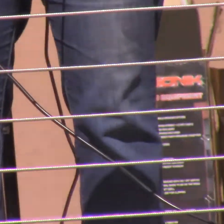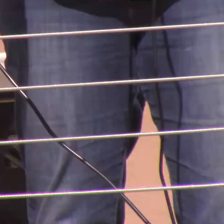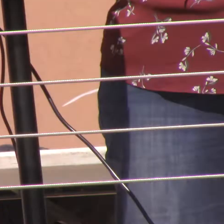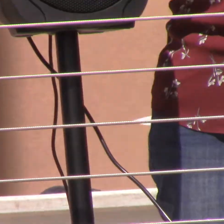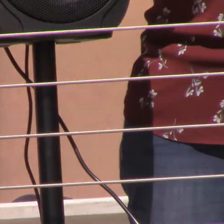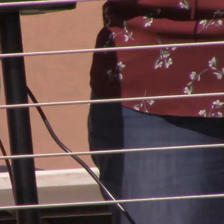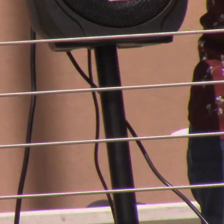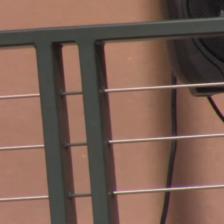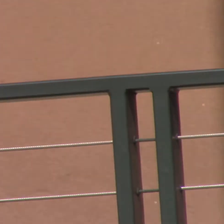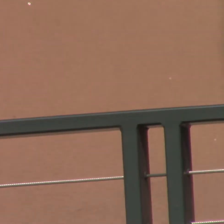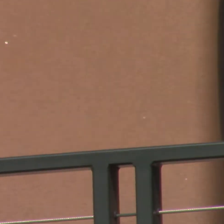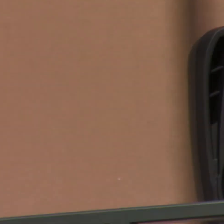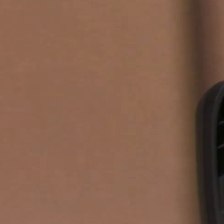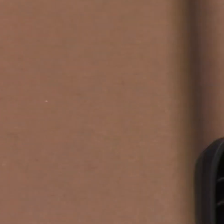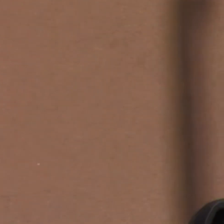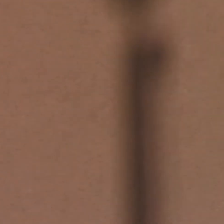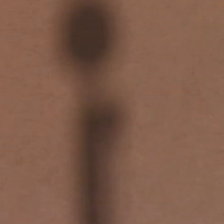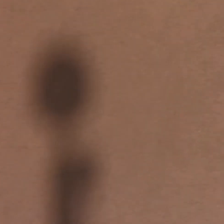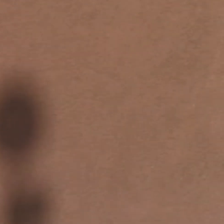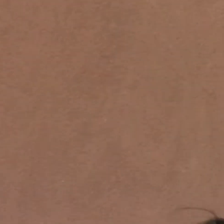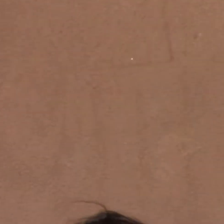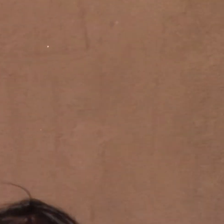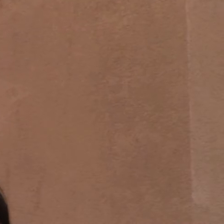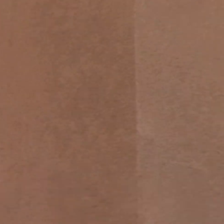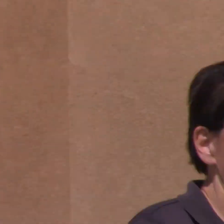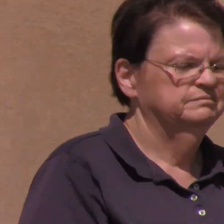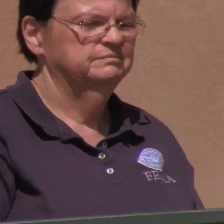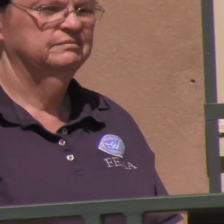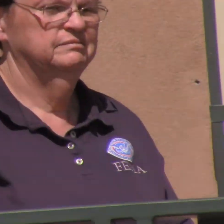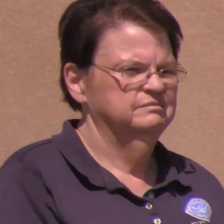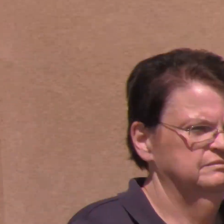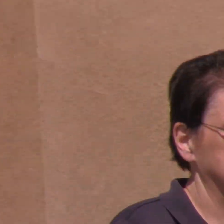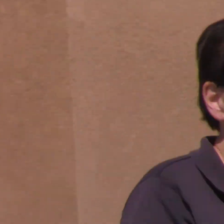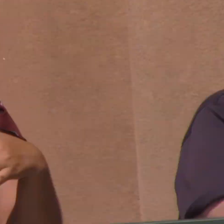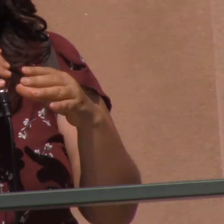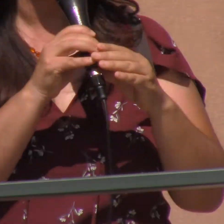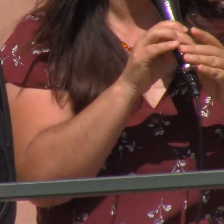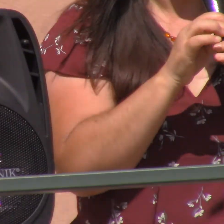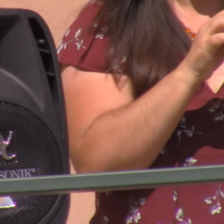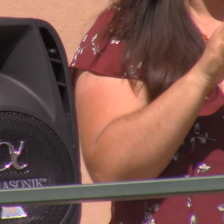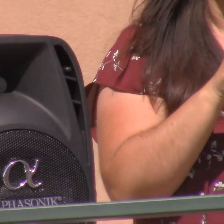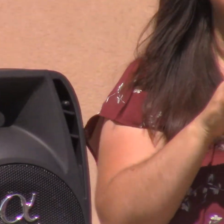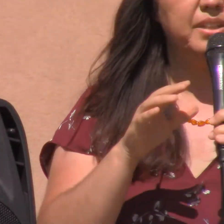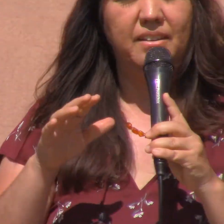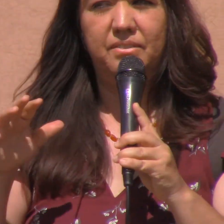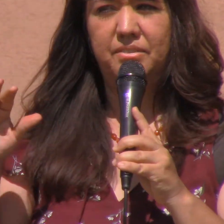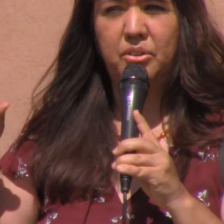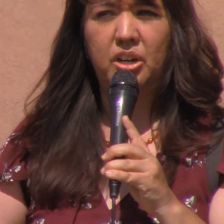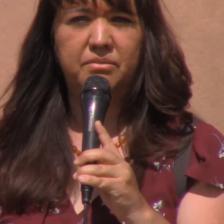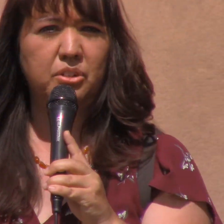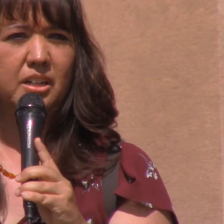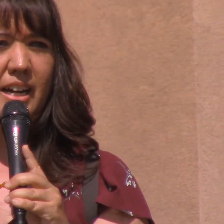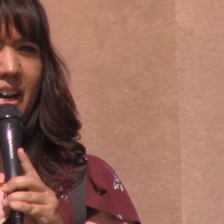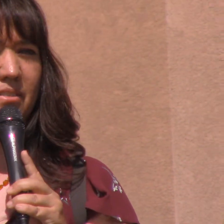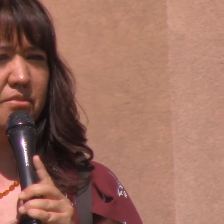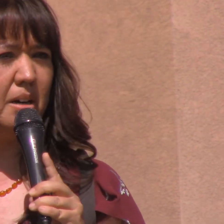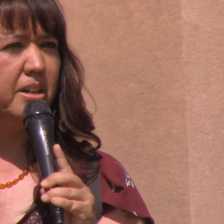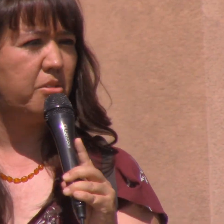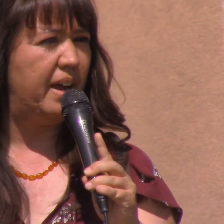thing is that we will, we're also doing a ace distribution project for